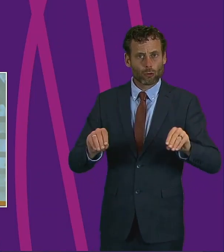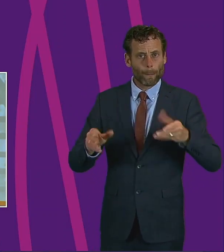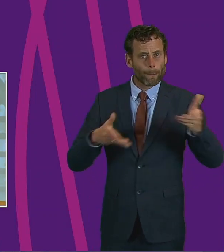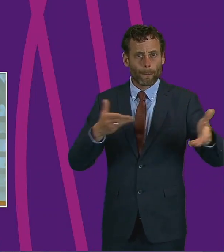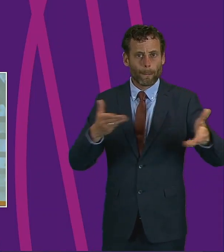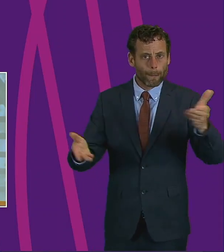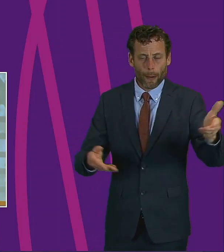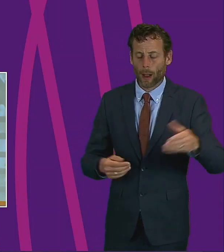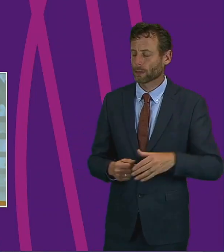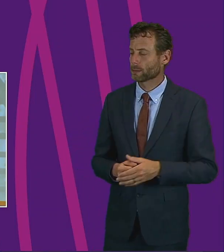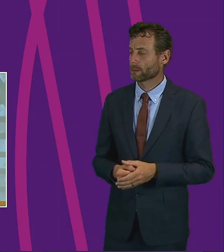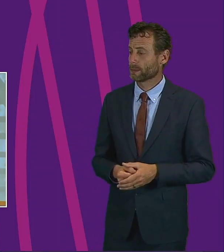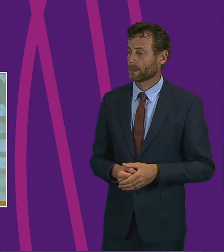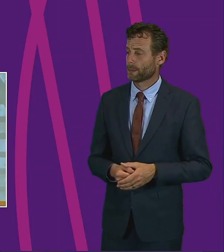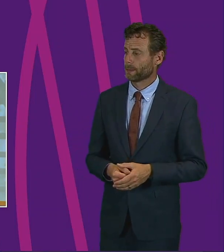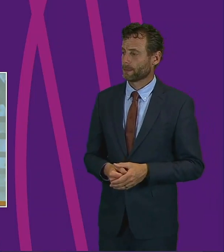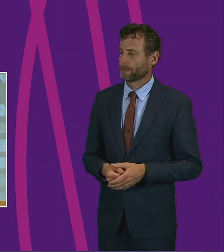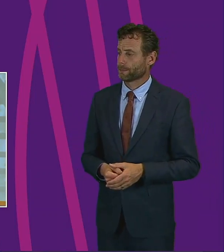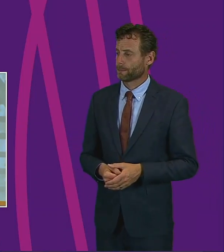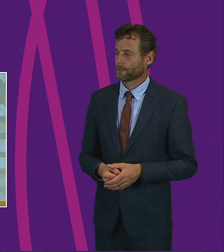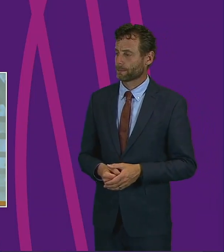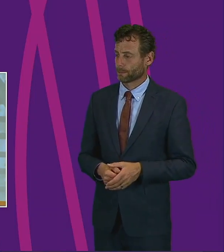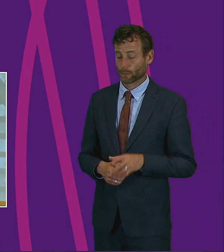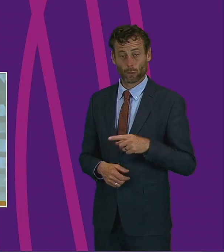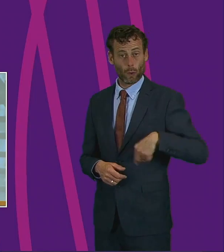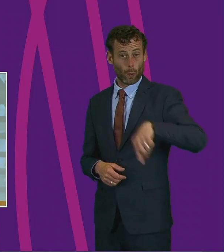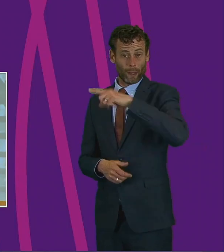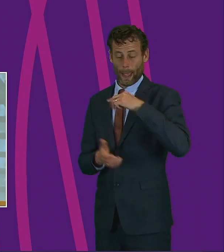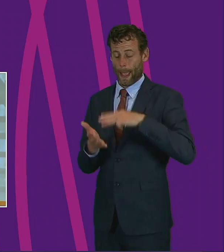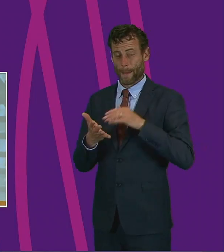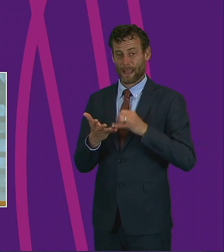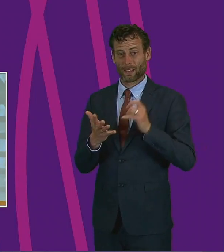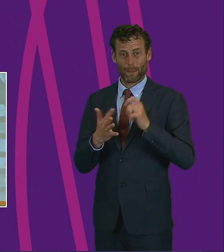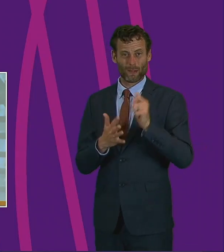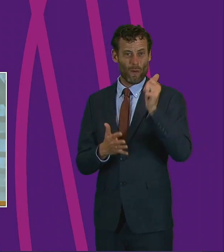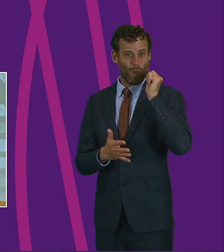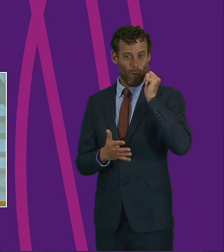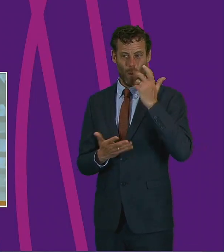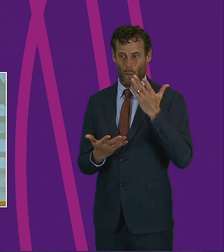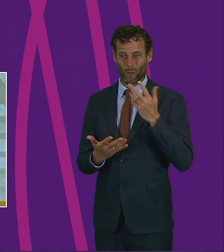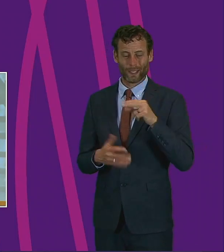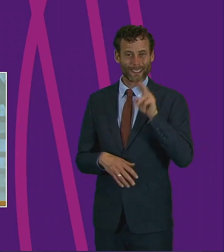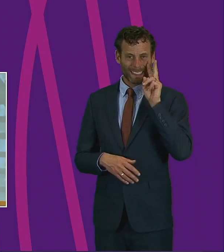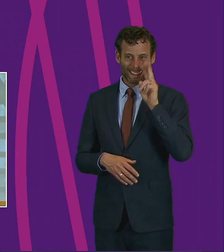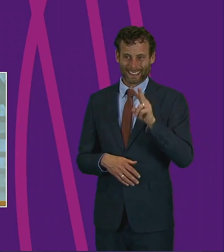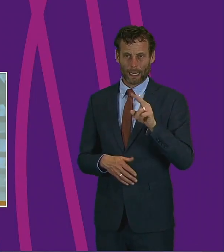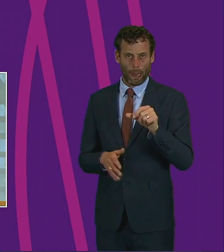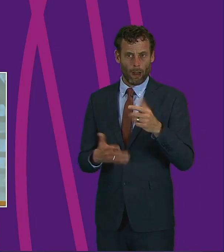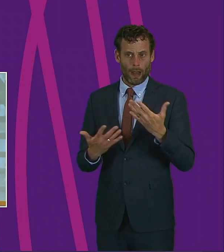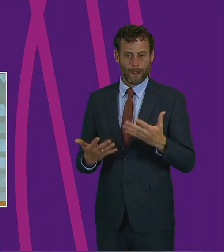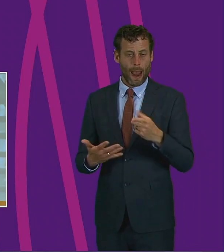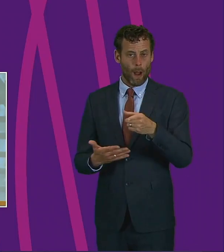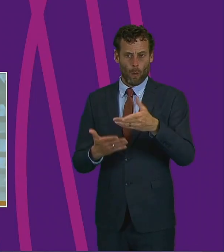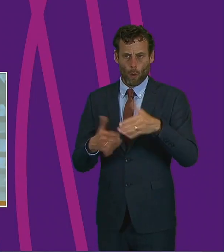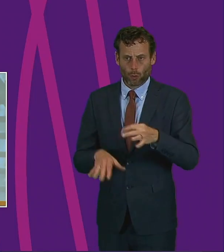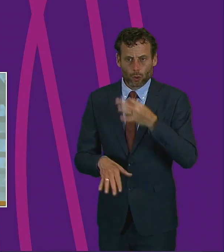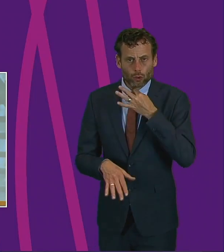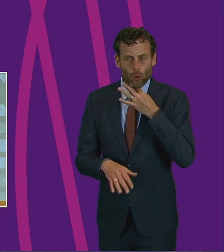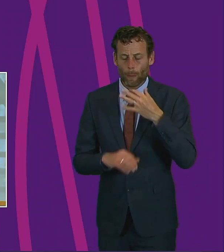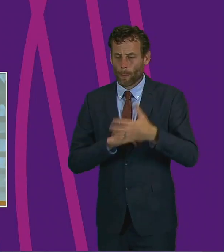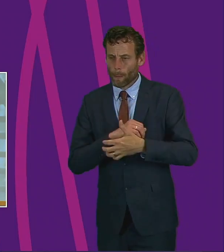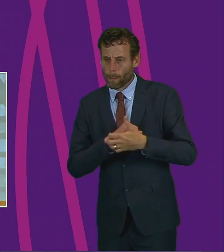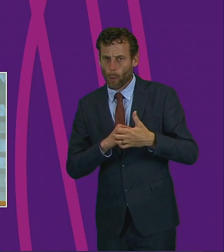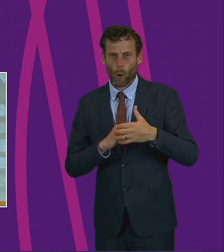experienced an increase in their constituency caseload. The crisis has highlighted existing inequalities, which have persisted